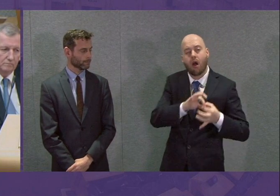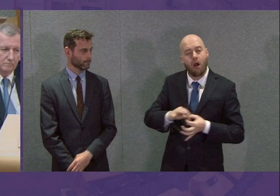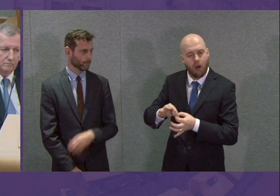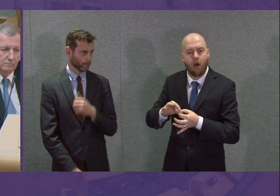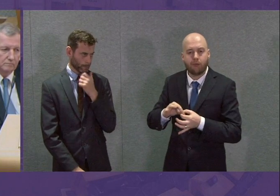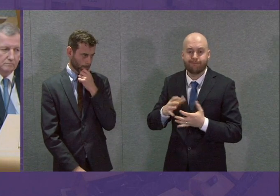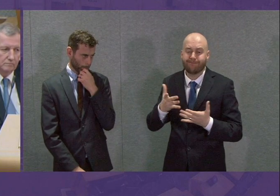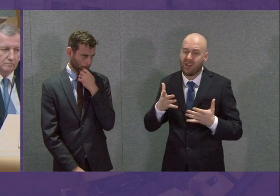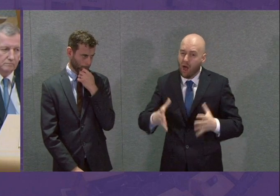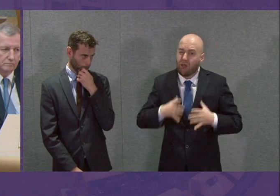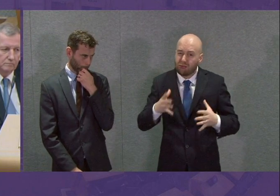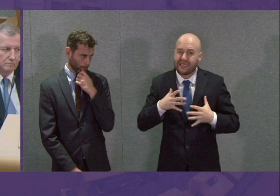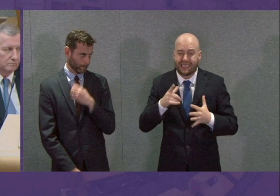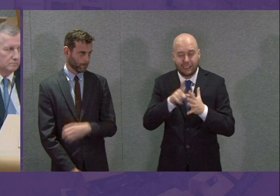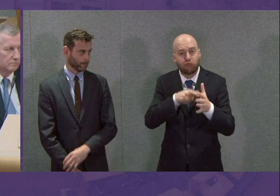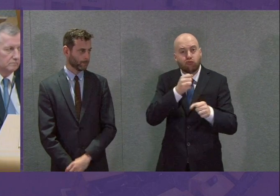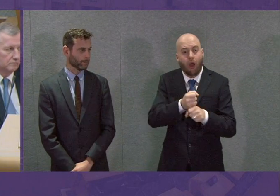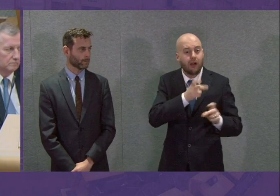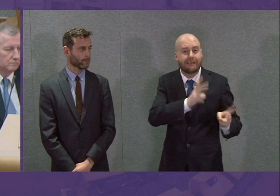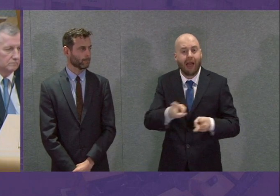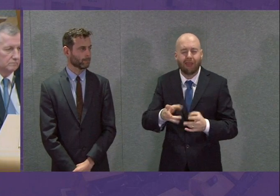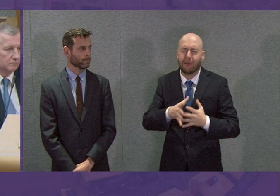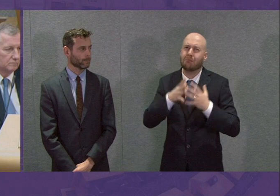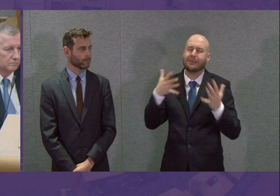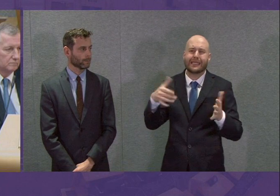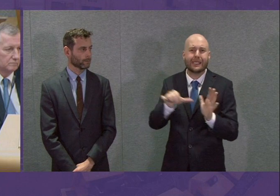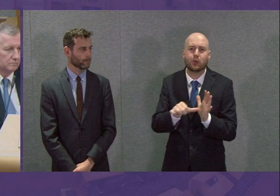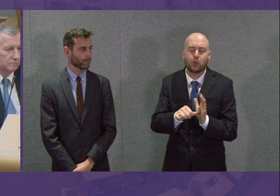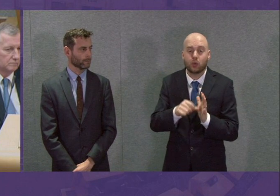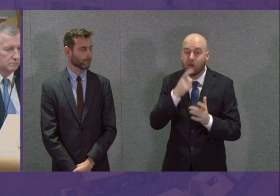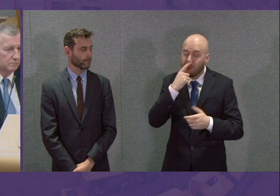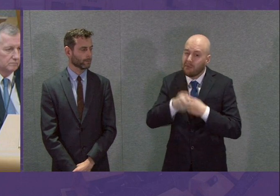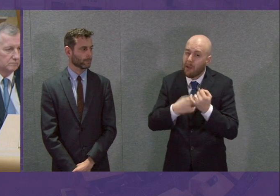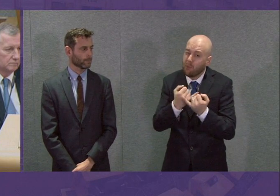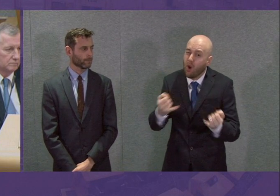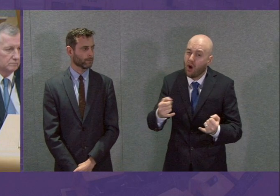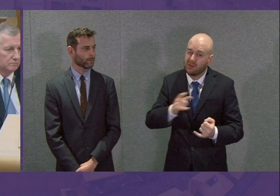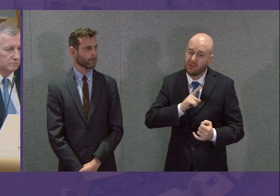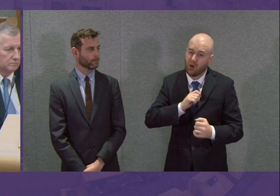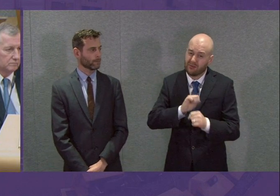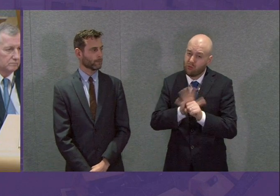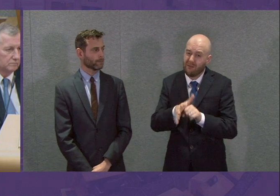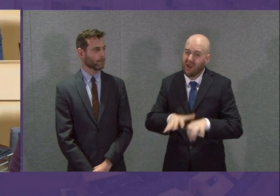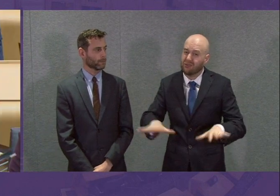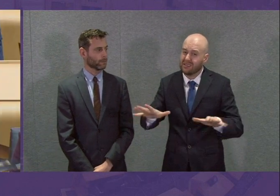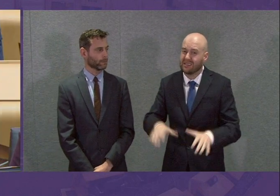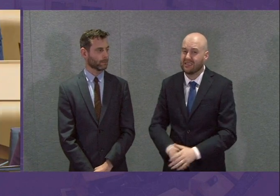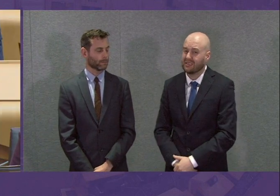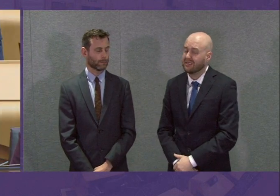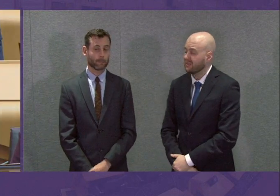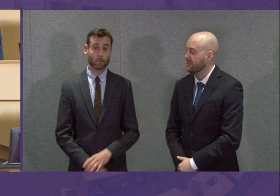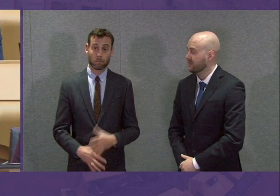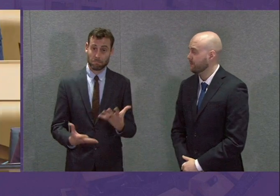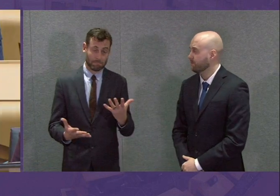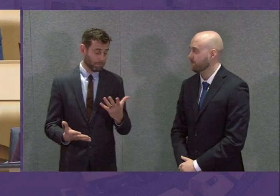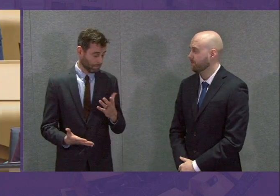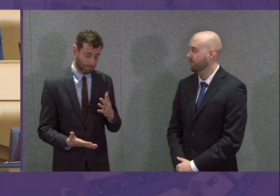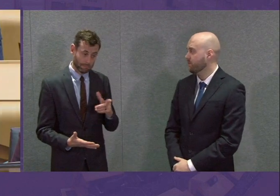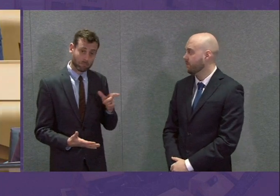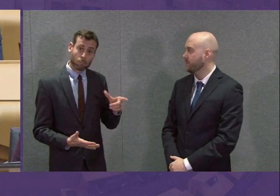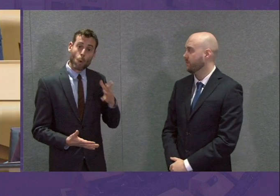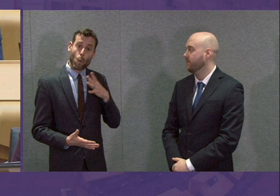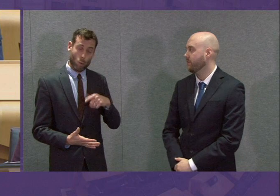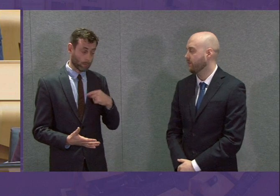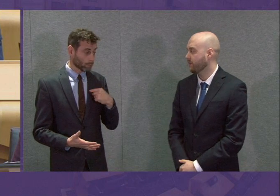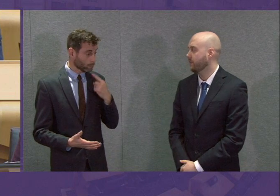big issues in our country that have become even more acute because of this outbreak? First Minister. Yes, I can give that assurance. I would hope that